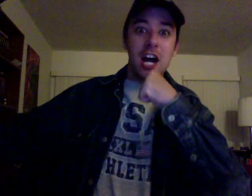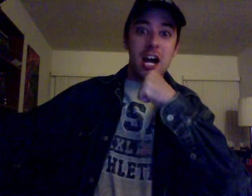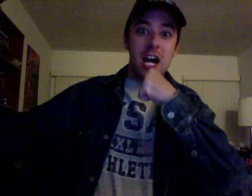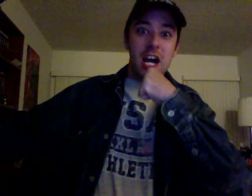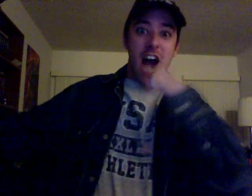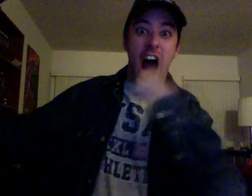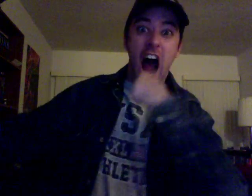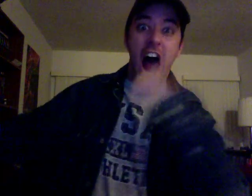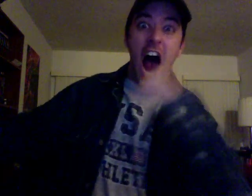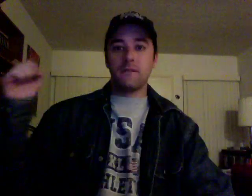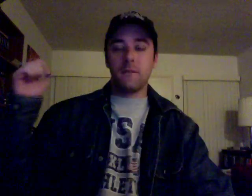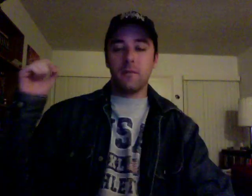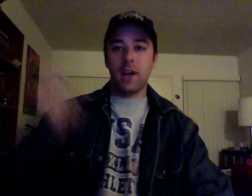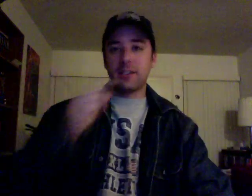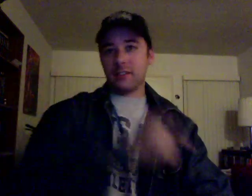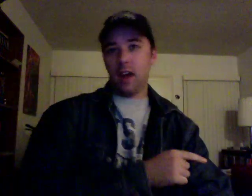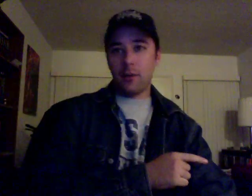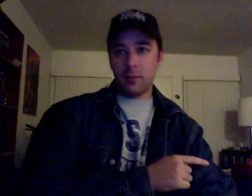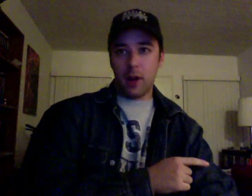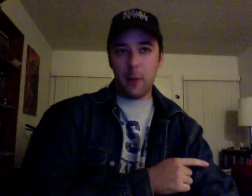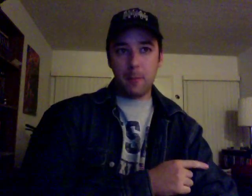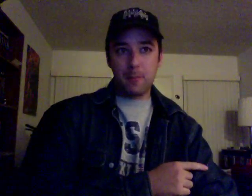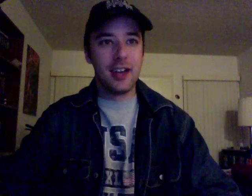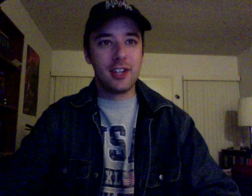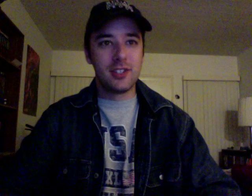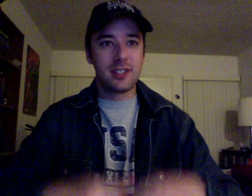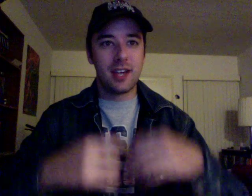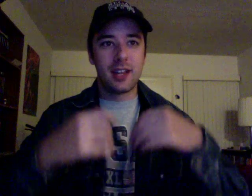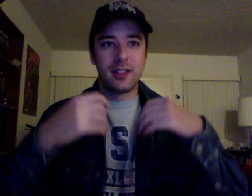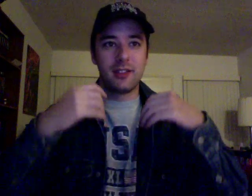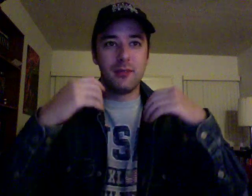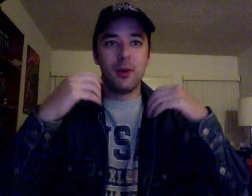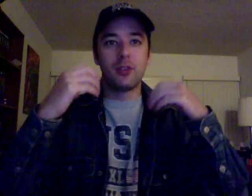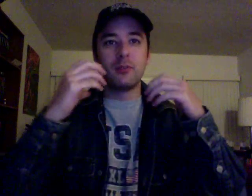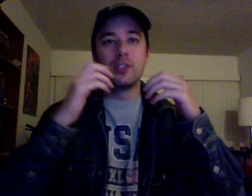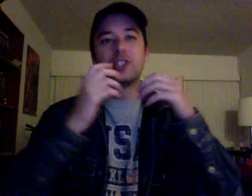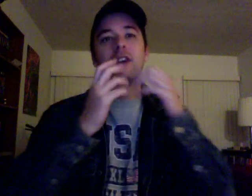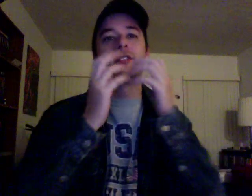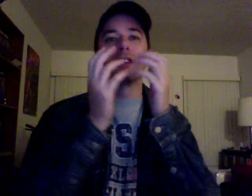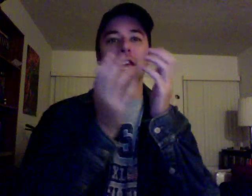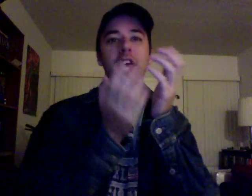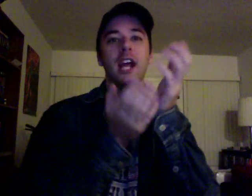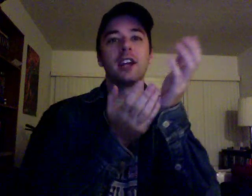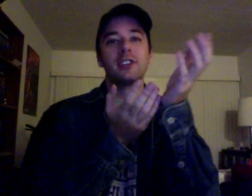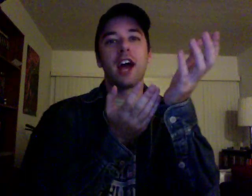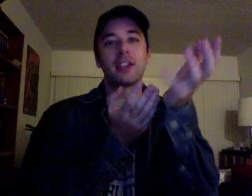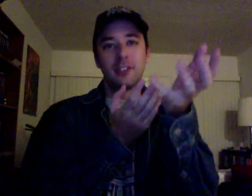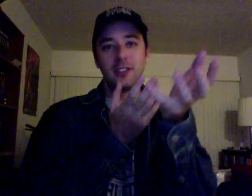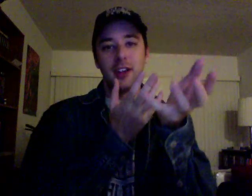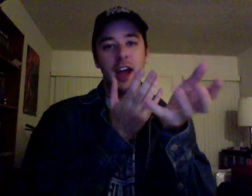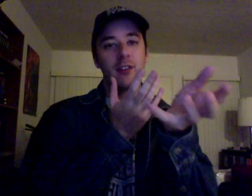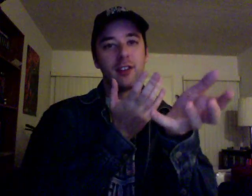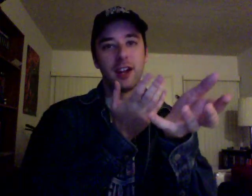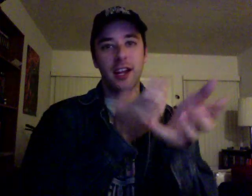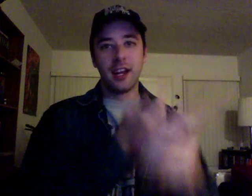Ah. Weisz has the opposite problem. She's got the most majestic English accent you're ever going to hear.